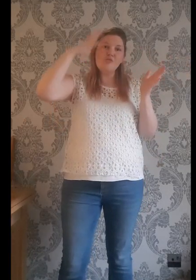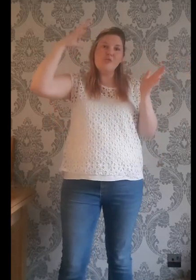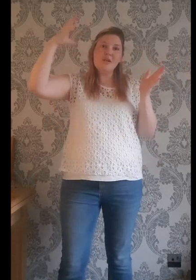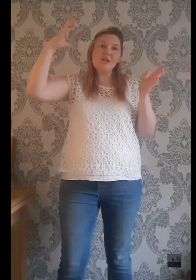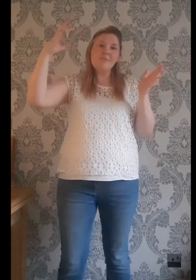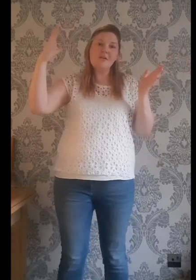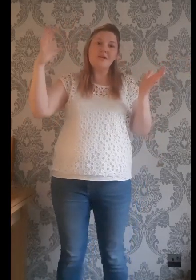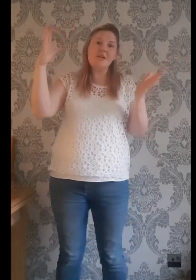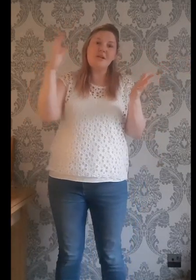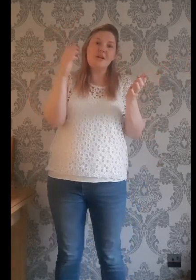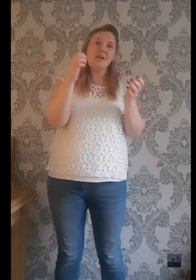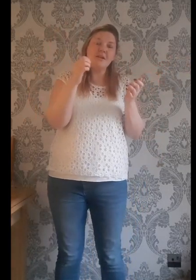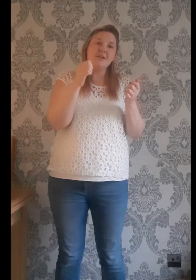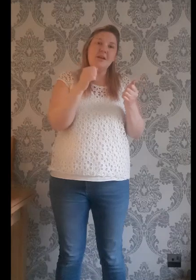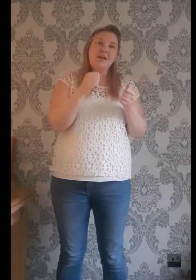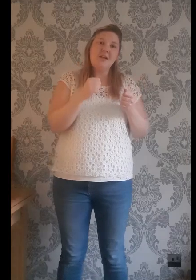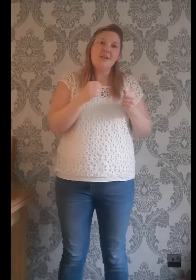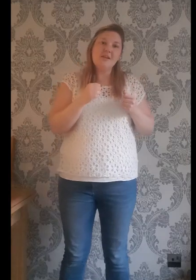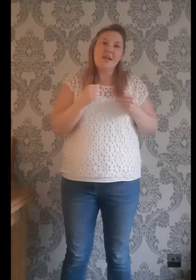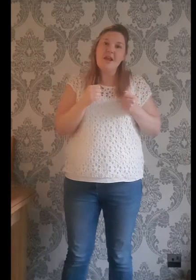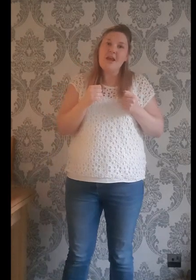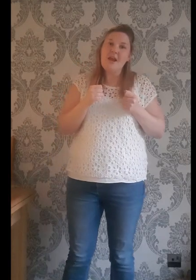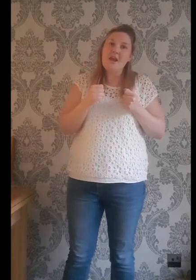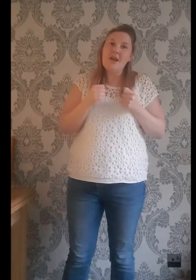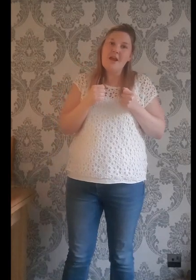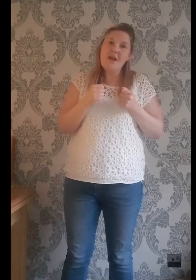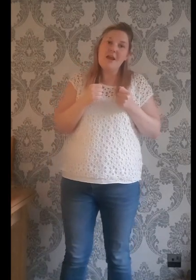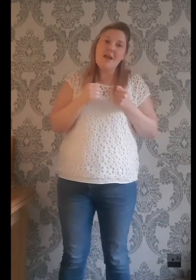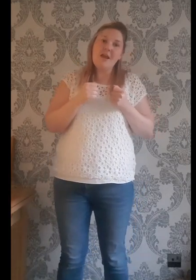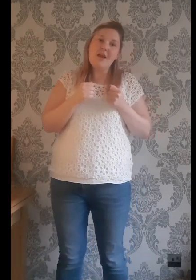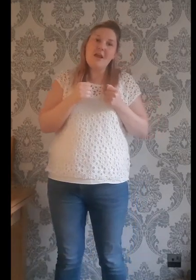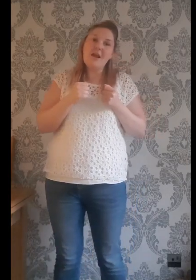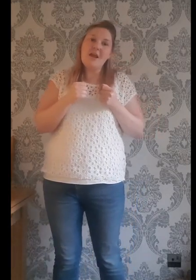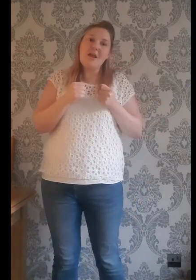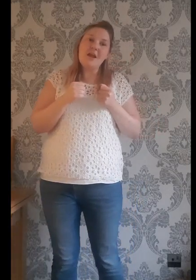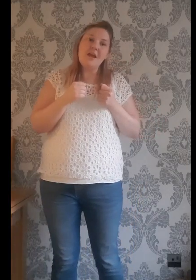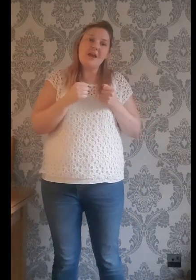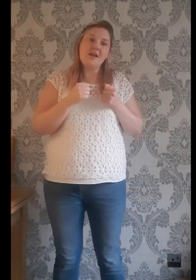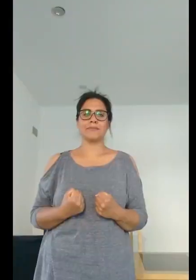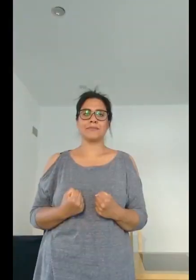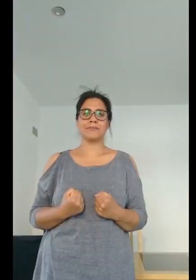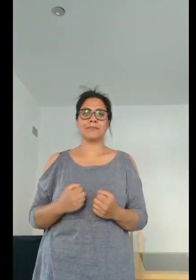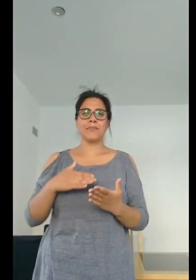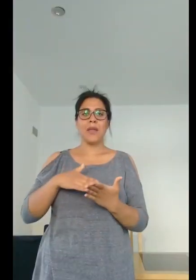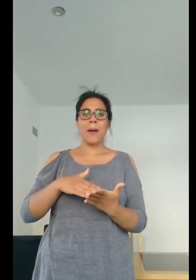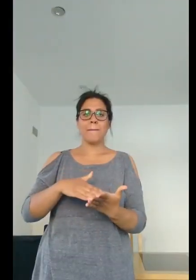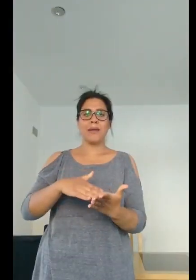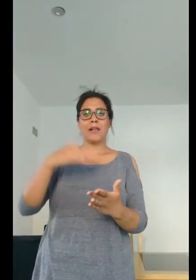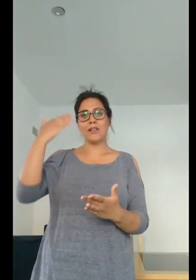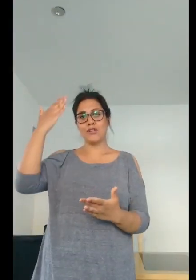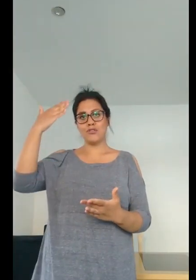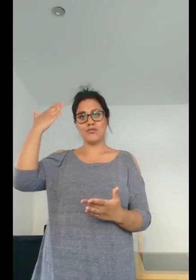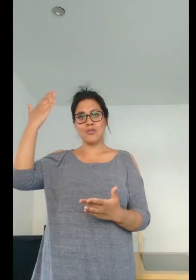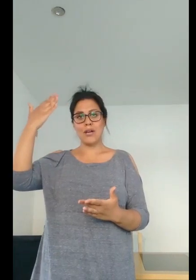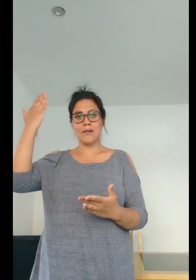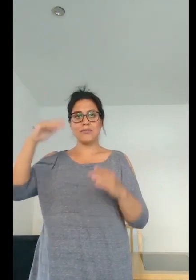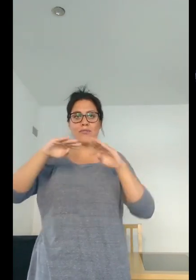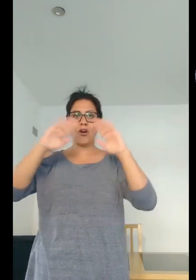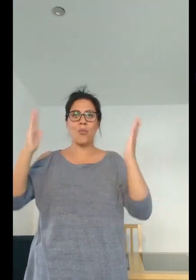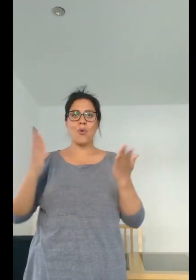dreams is all it's gonna take, a million dreams for the world